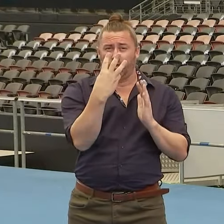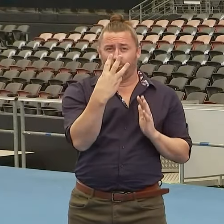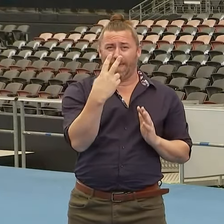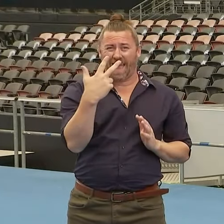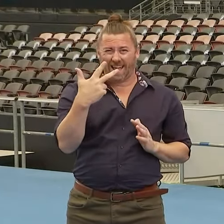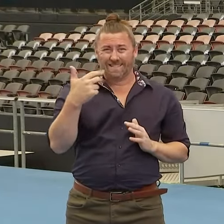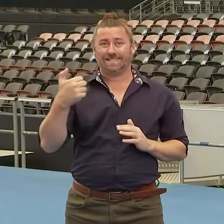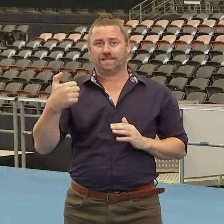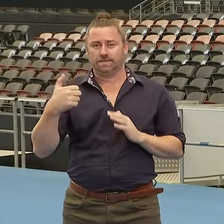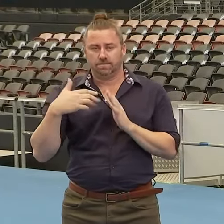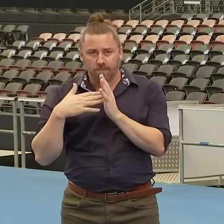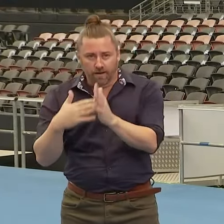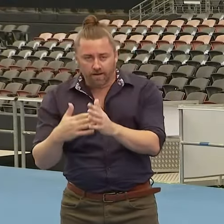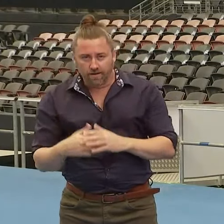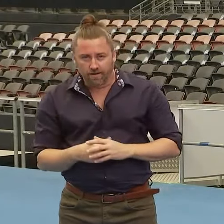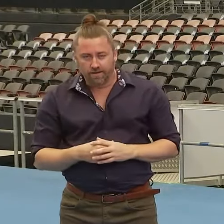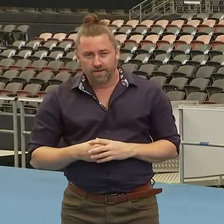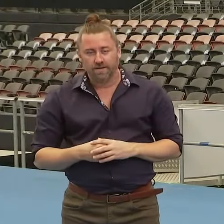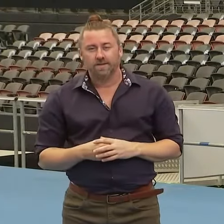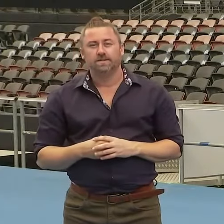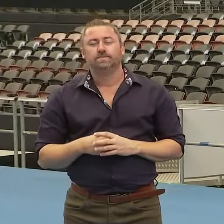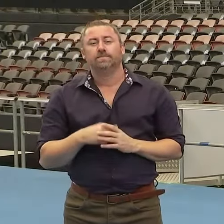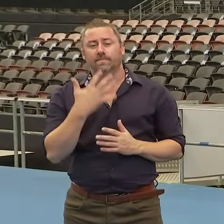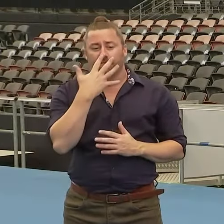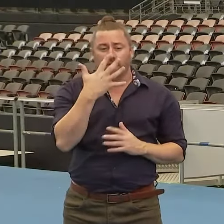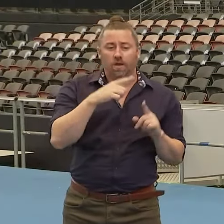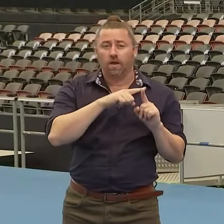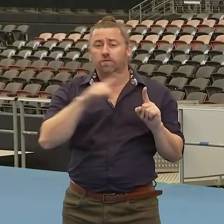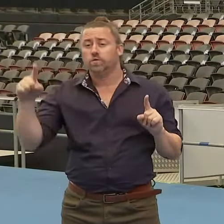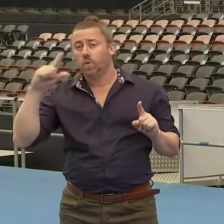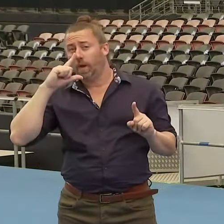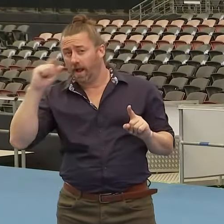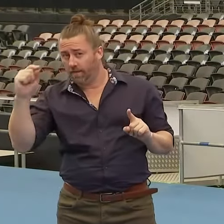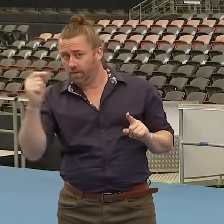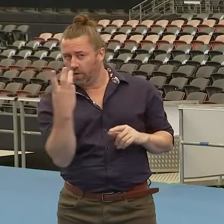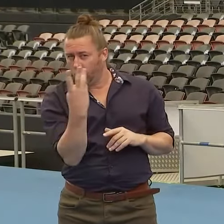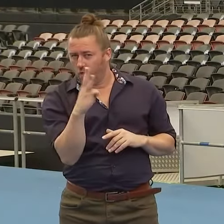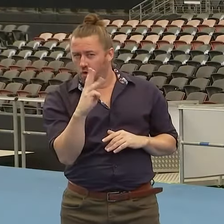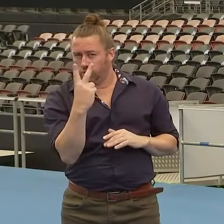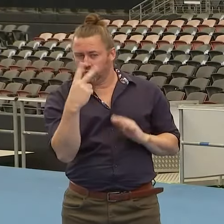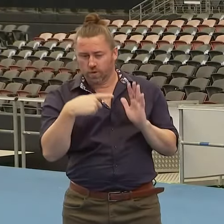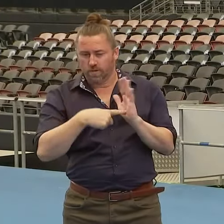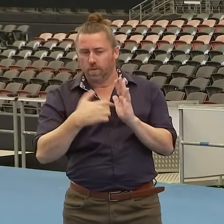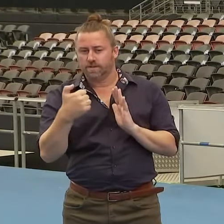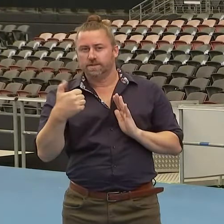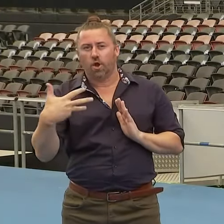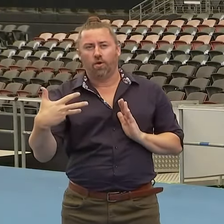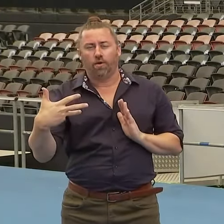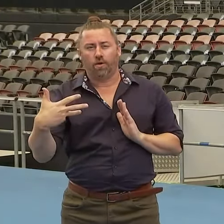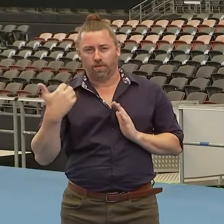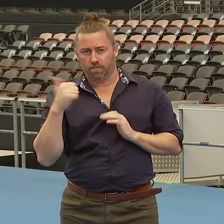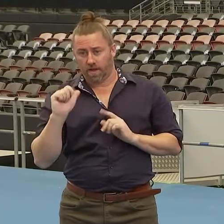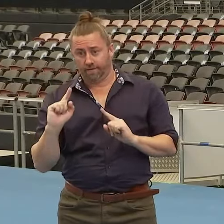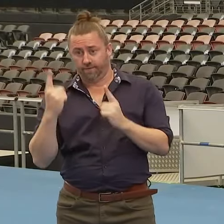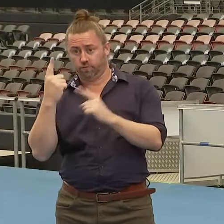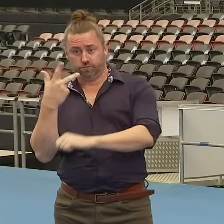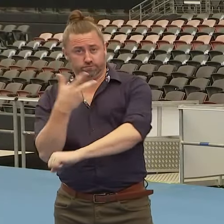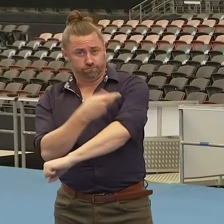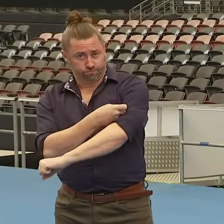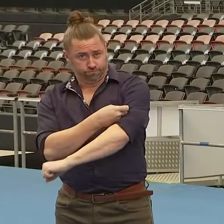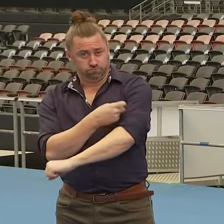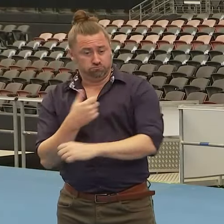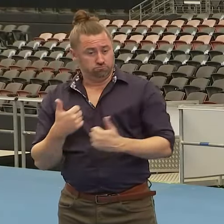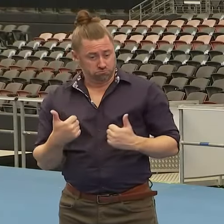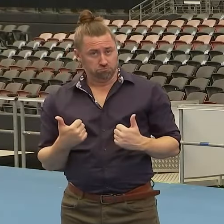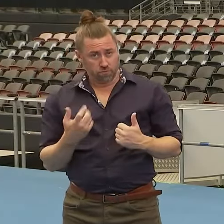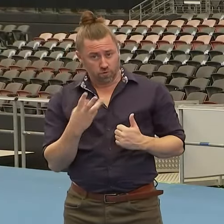million. And our five to 11 year olds is 32.69 of eligible children have had one dose that have been booked in. Can